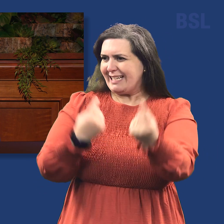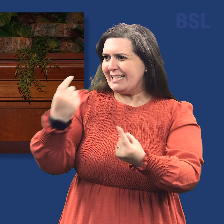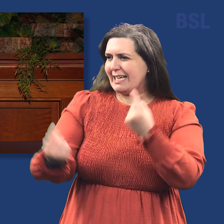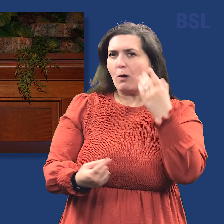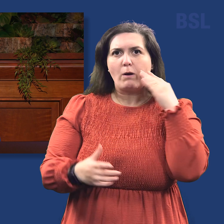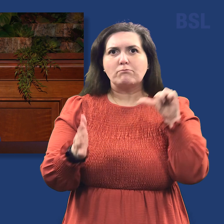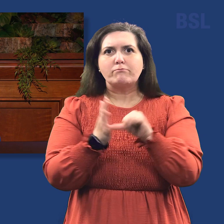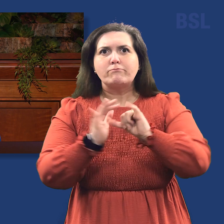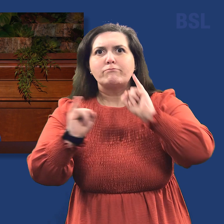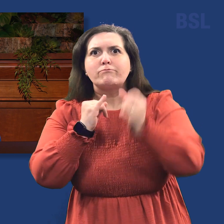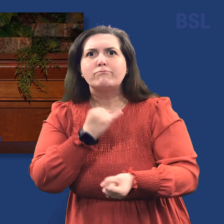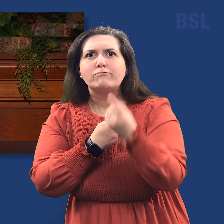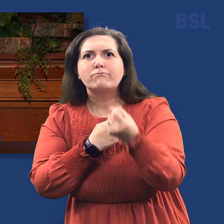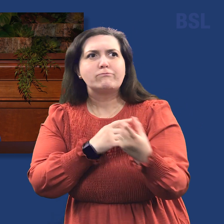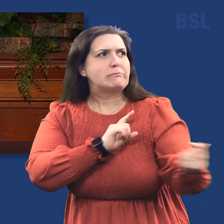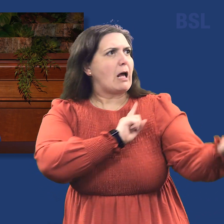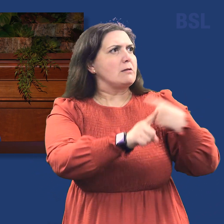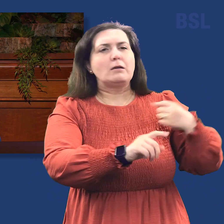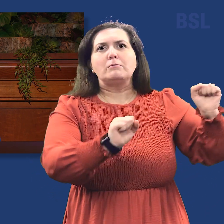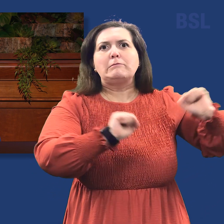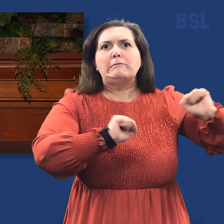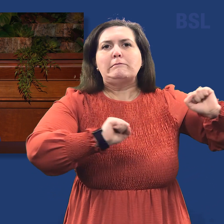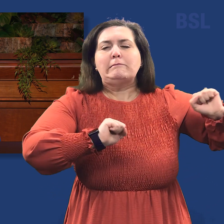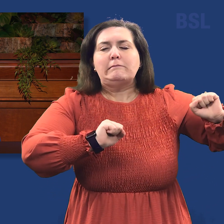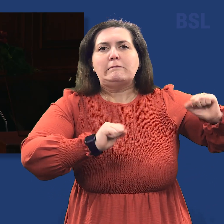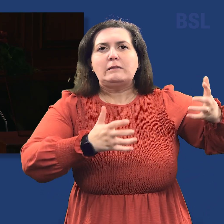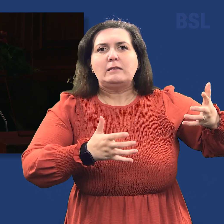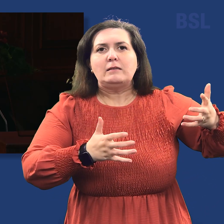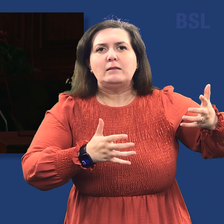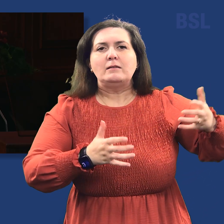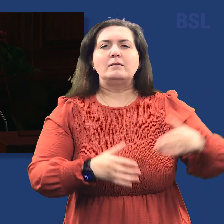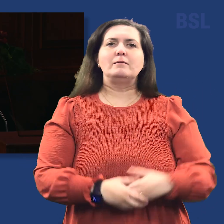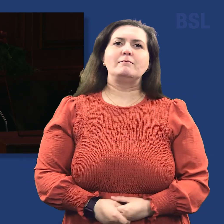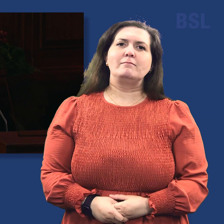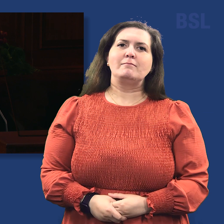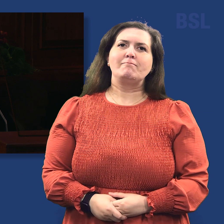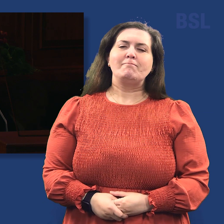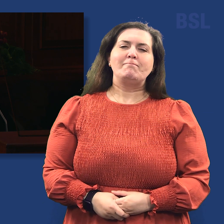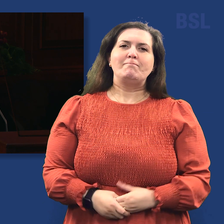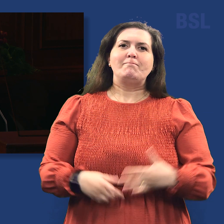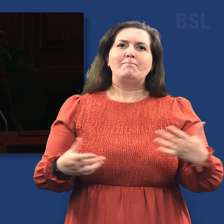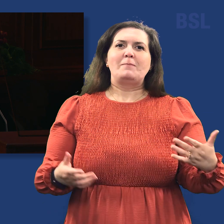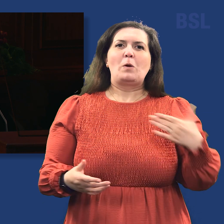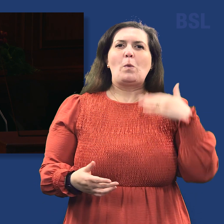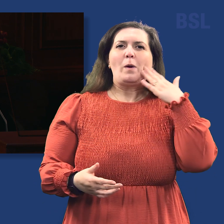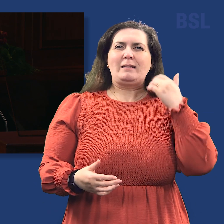troubles come and answers aren't readily available? When our delightful, worthy, 21-year-old